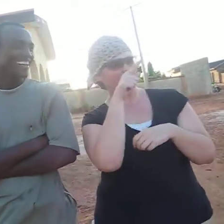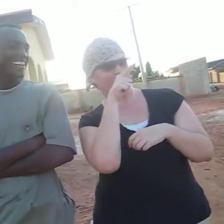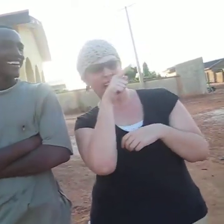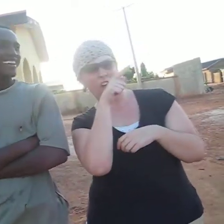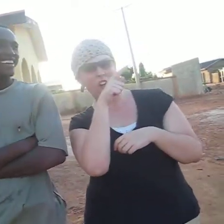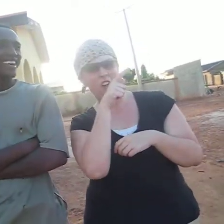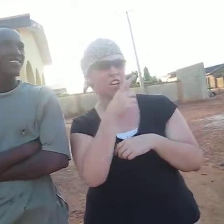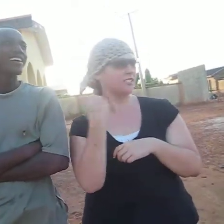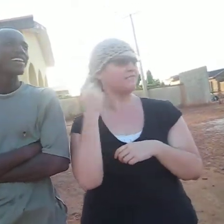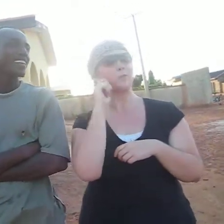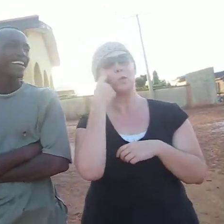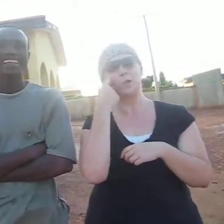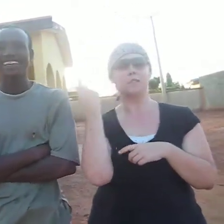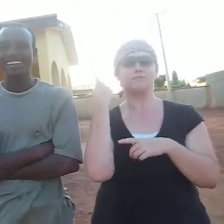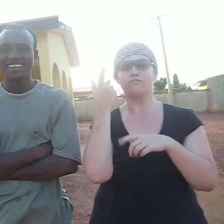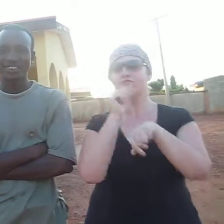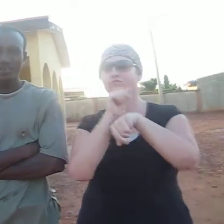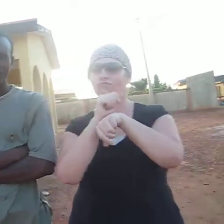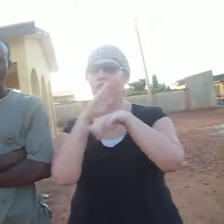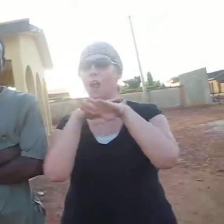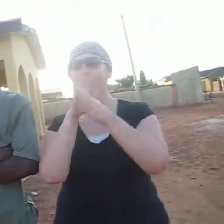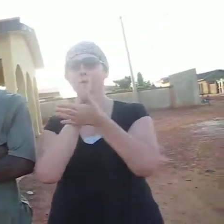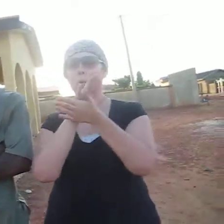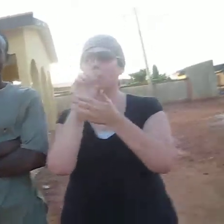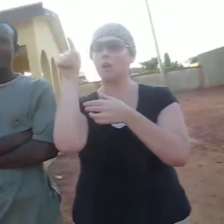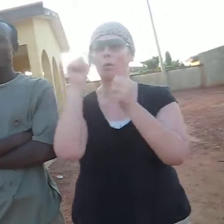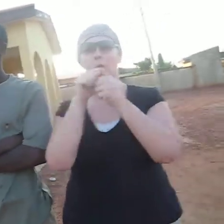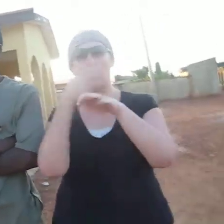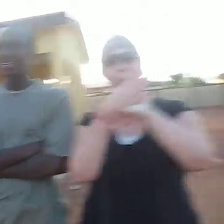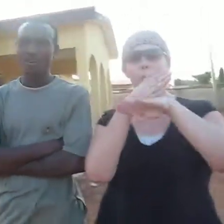It's her name. She's the the the of the